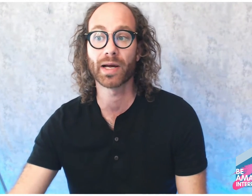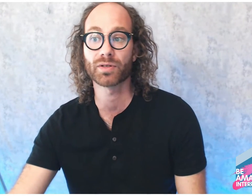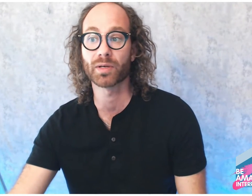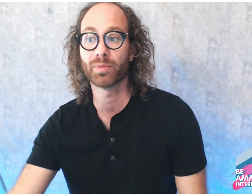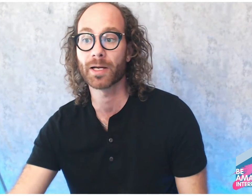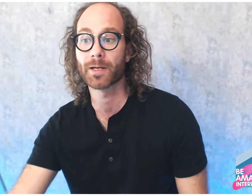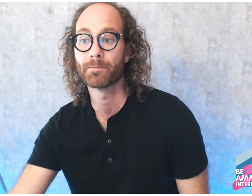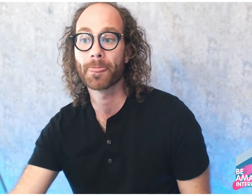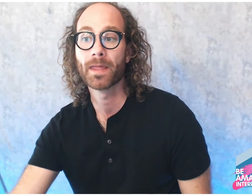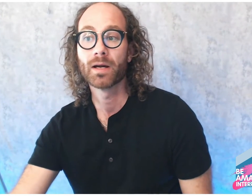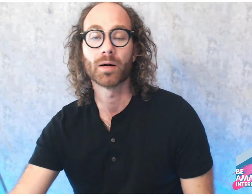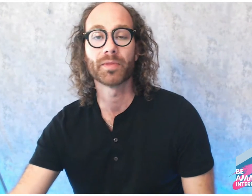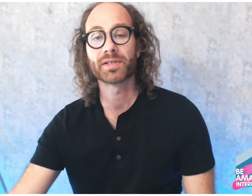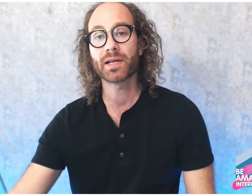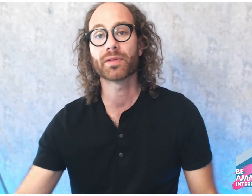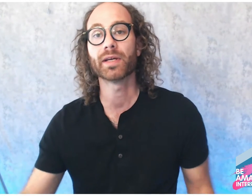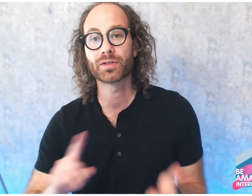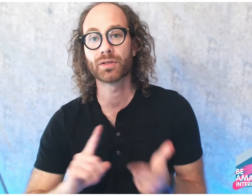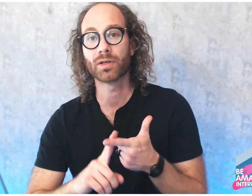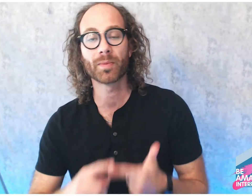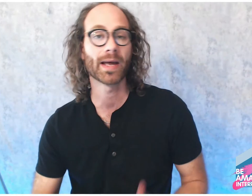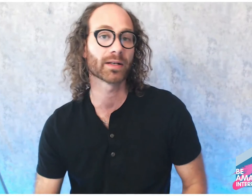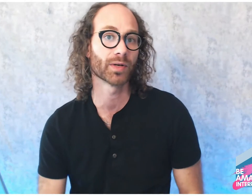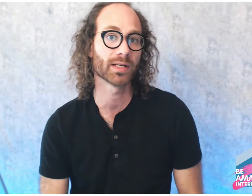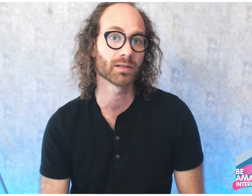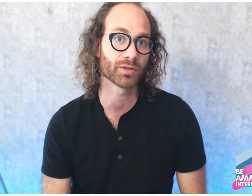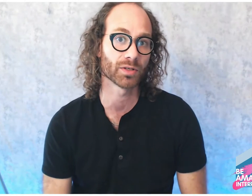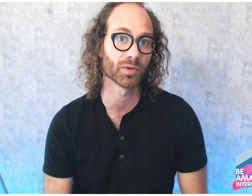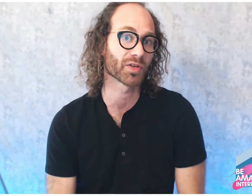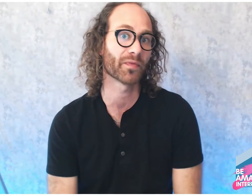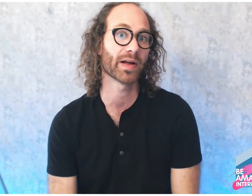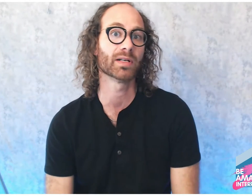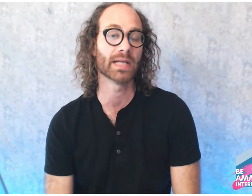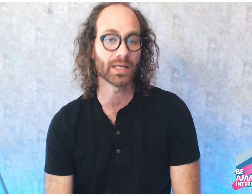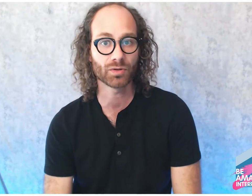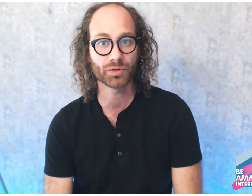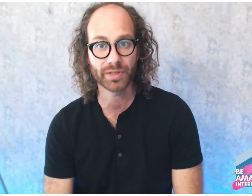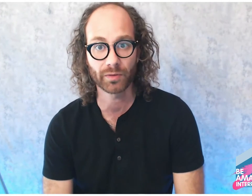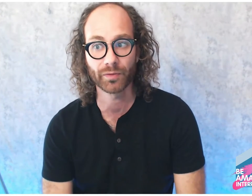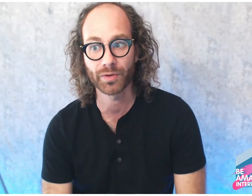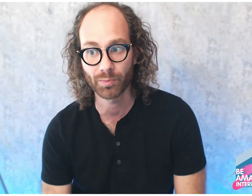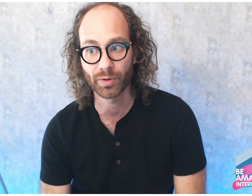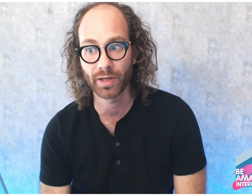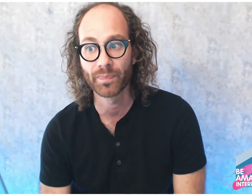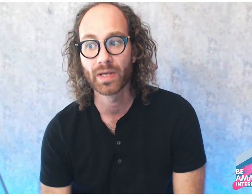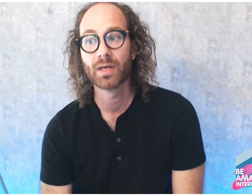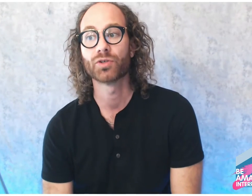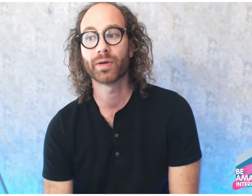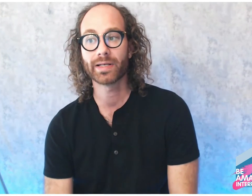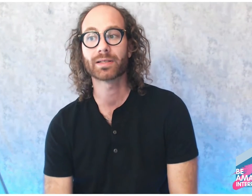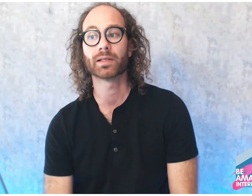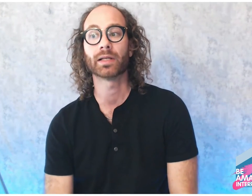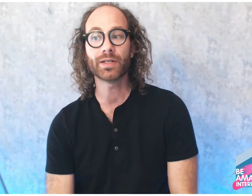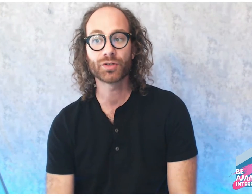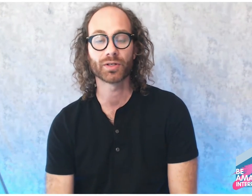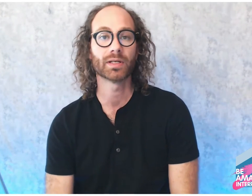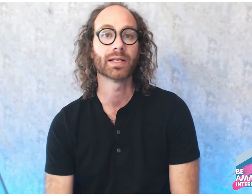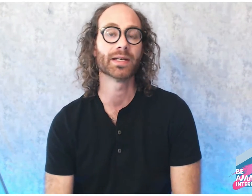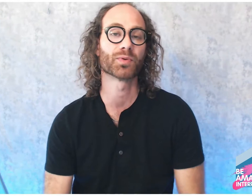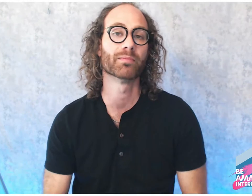apply it. The second thing is going back to translation, which is a foundational skill for interpreting. Translation is removing